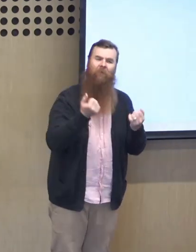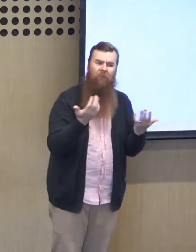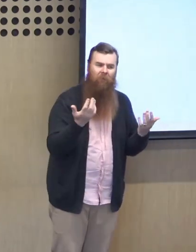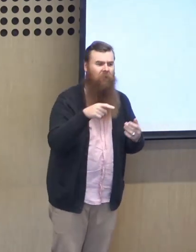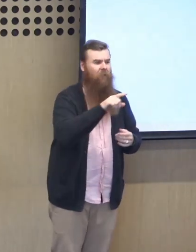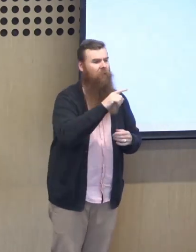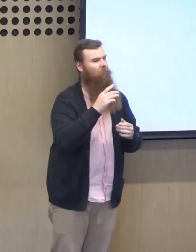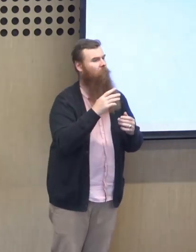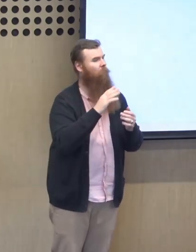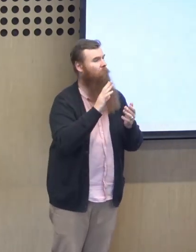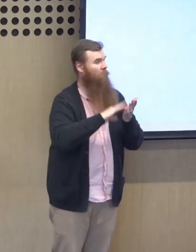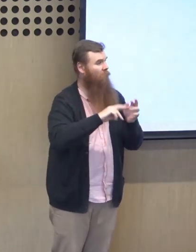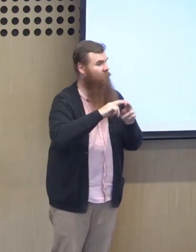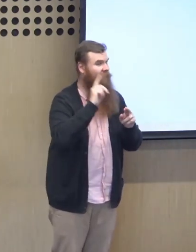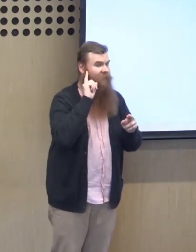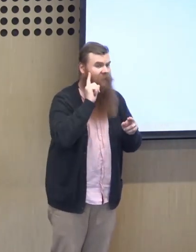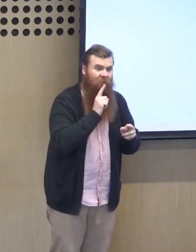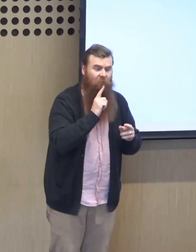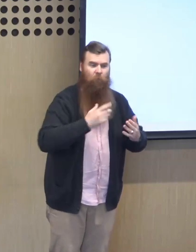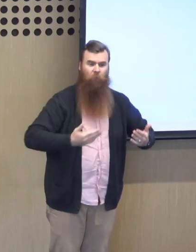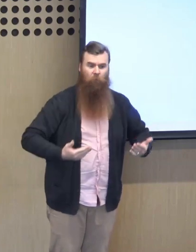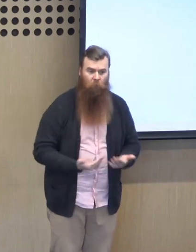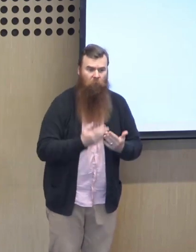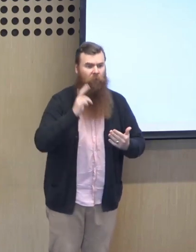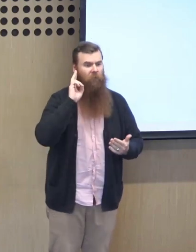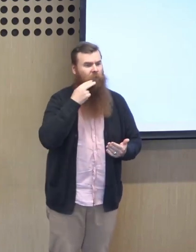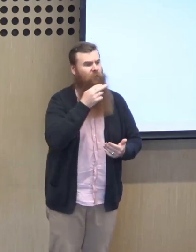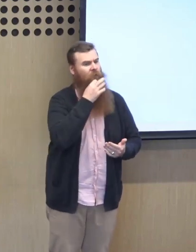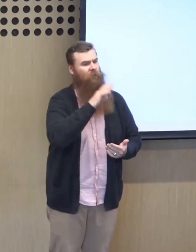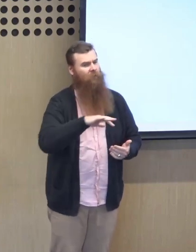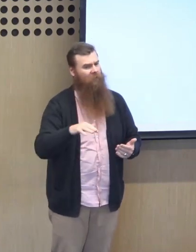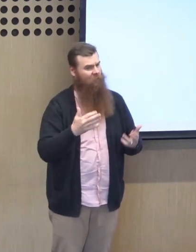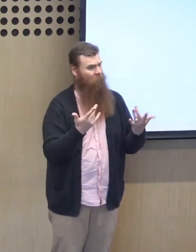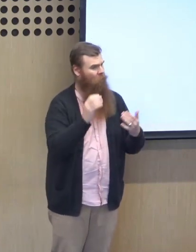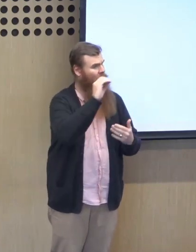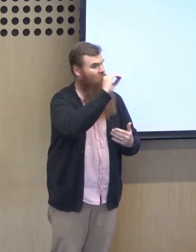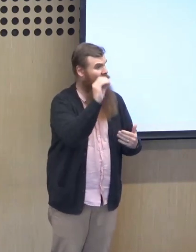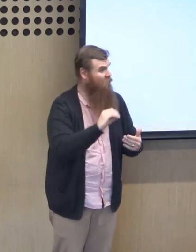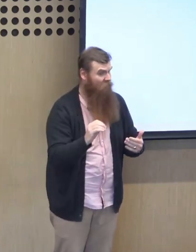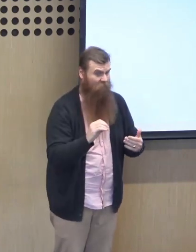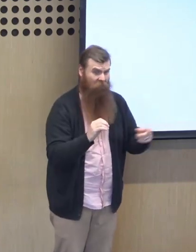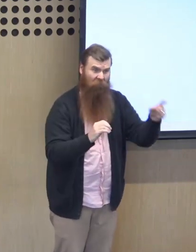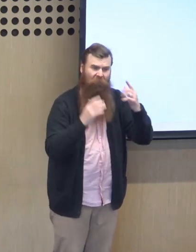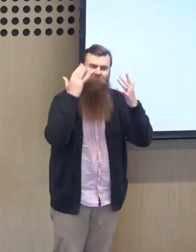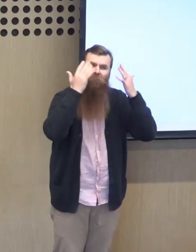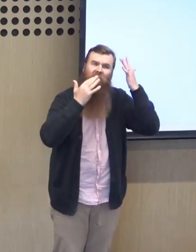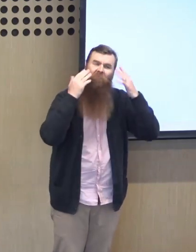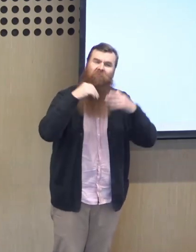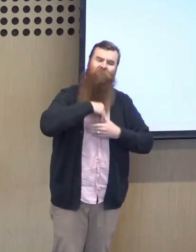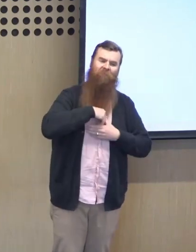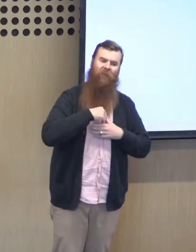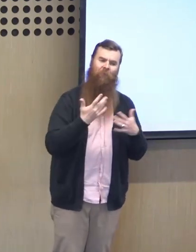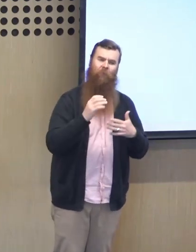barriers that deaf people do. But of course, people who are deaf and have a, sorry, people who are hearing and have a deaf child,